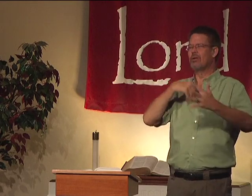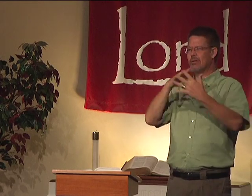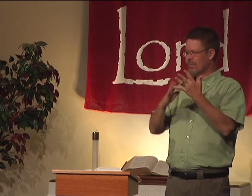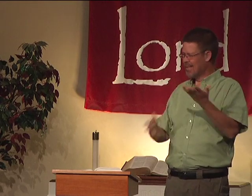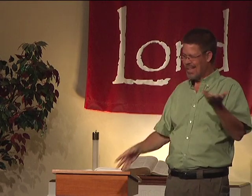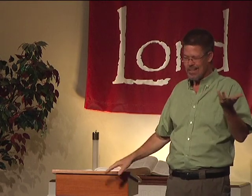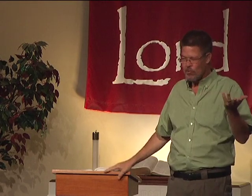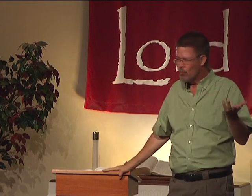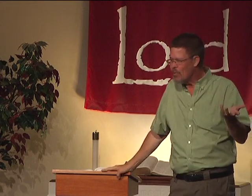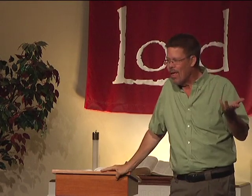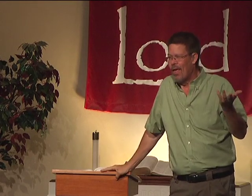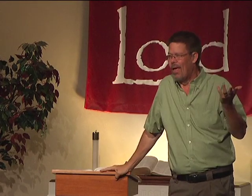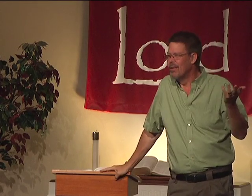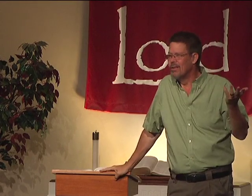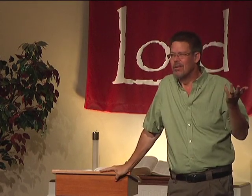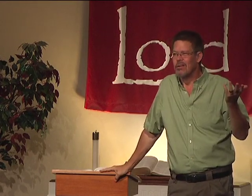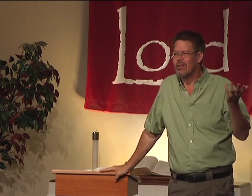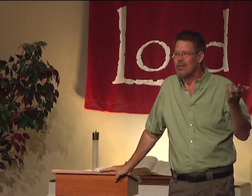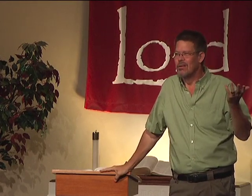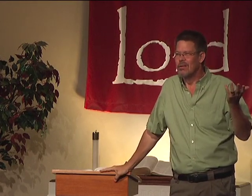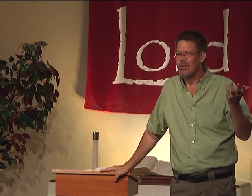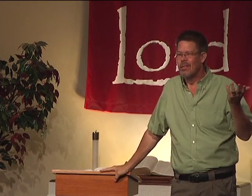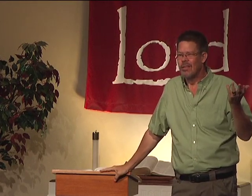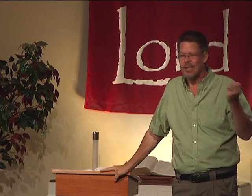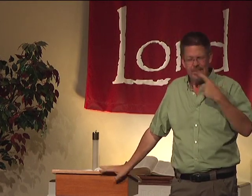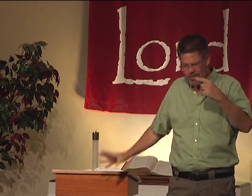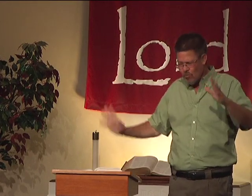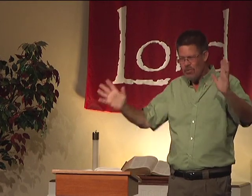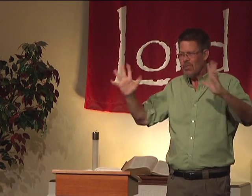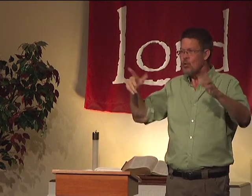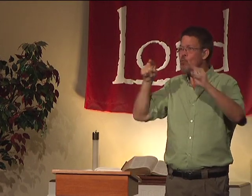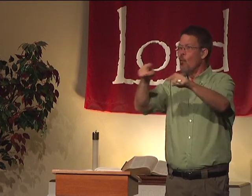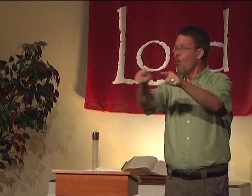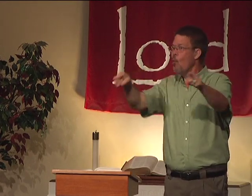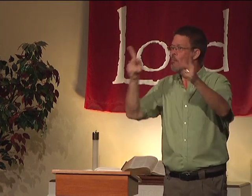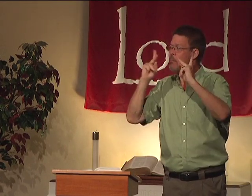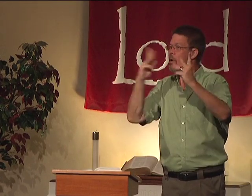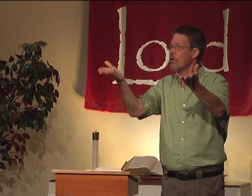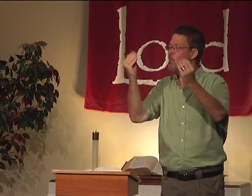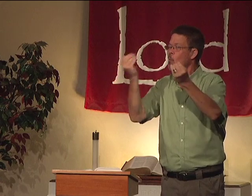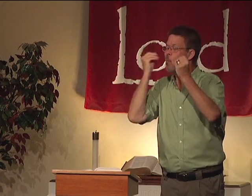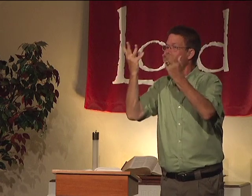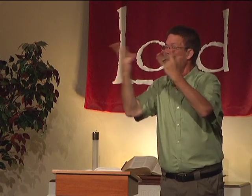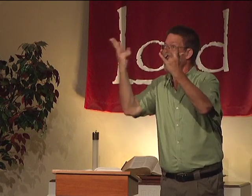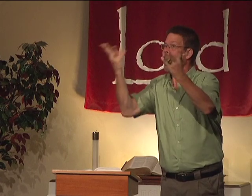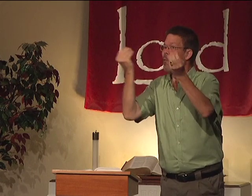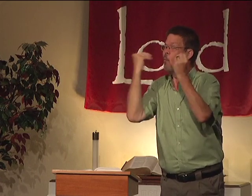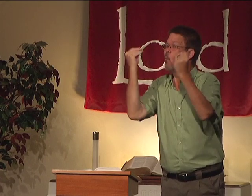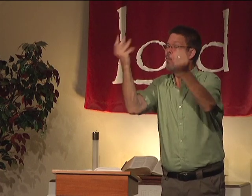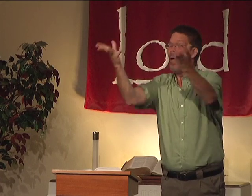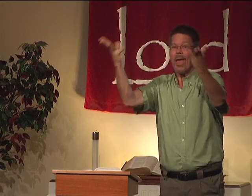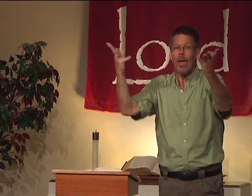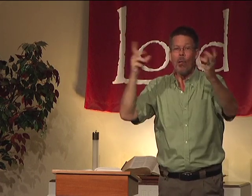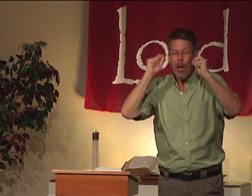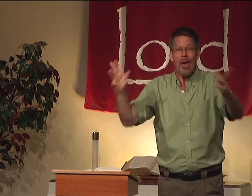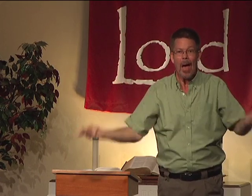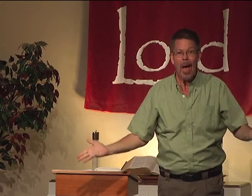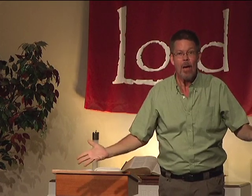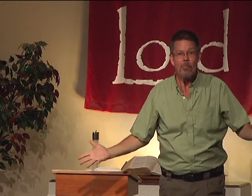killing Christians like I did before. Not once did he do that. He said, you people in Ephesus, wake